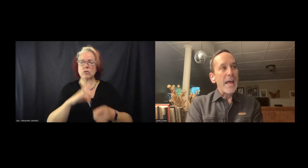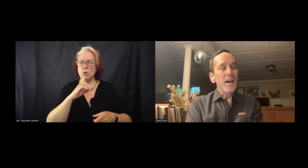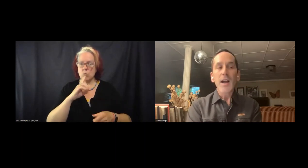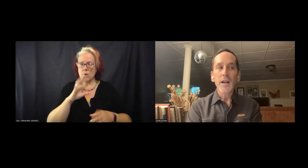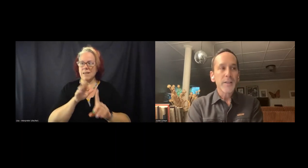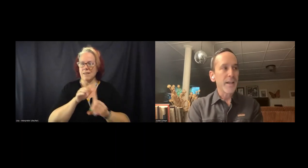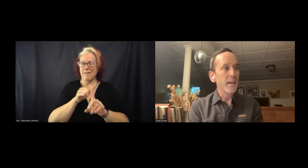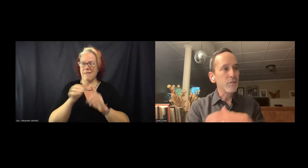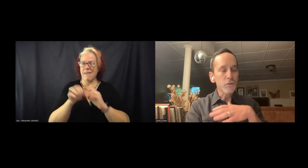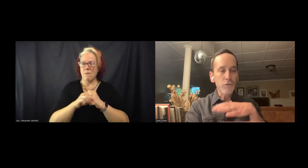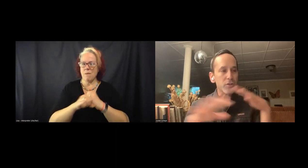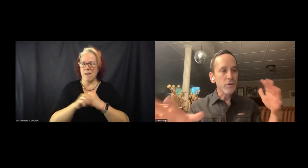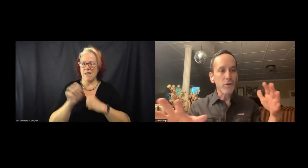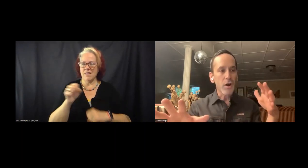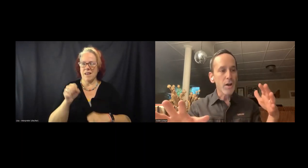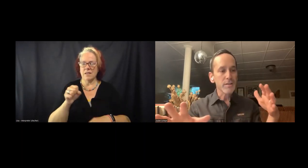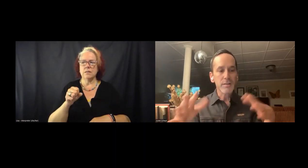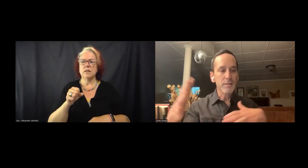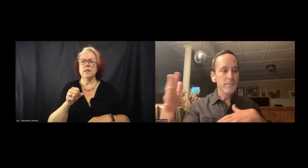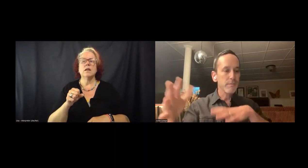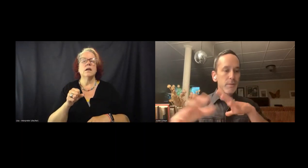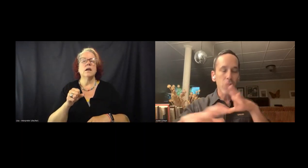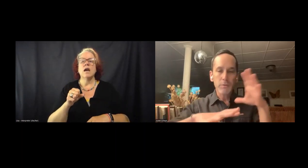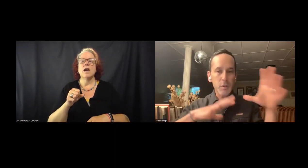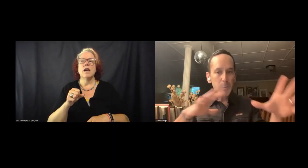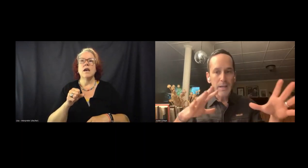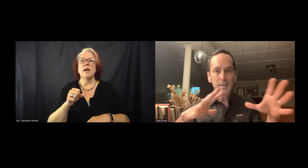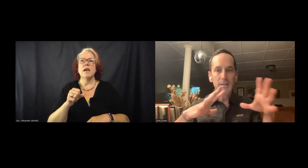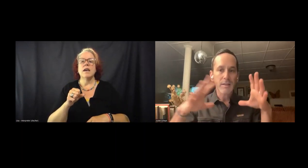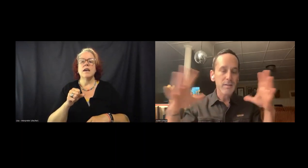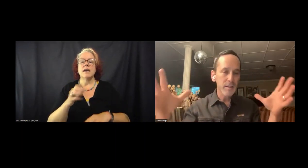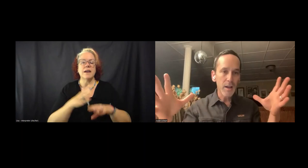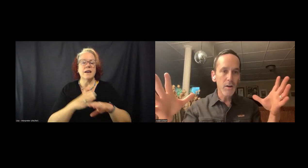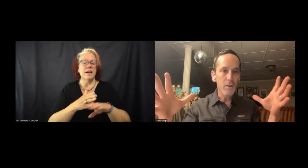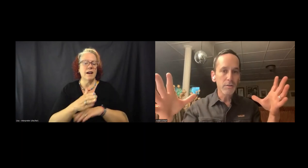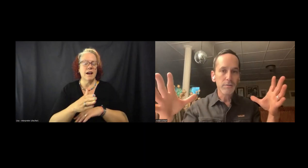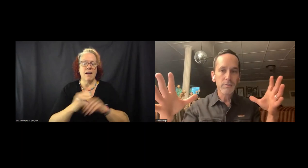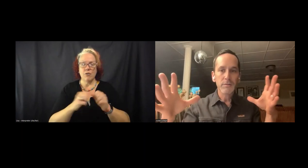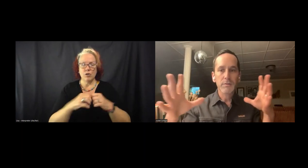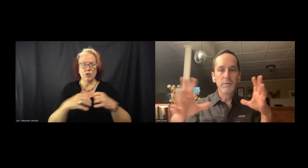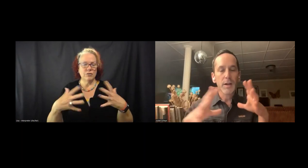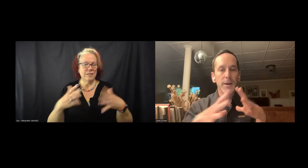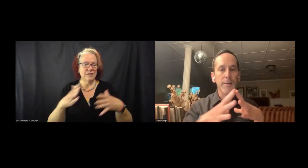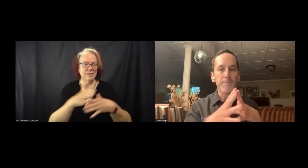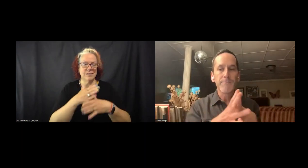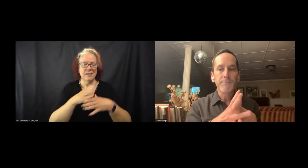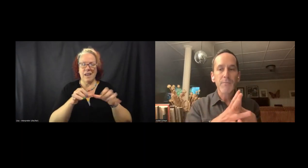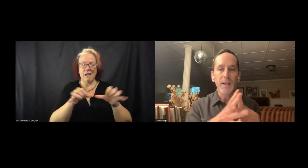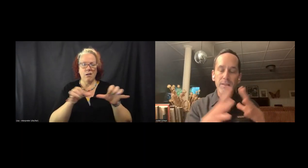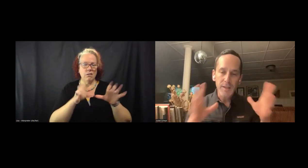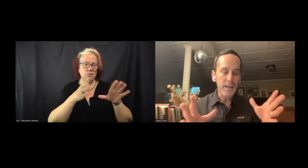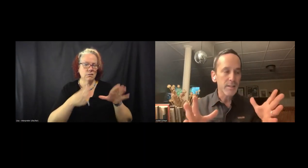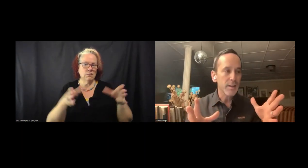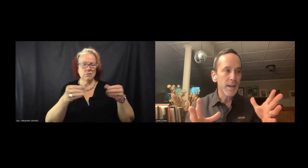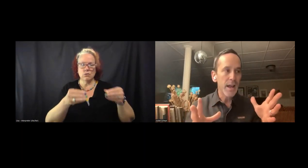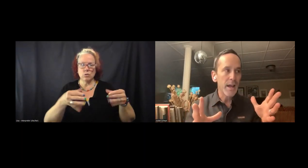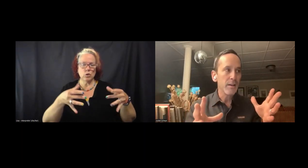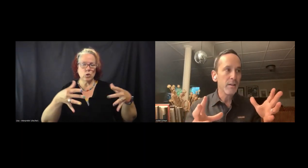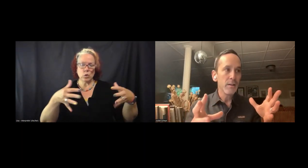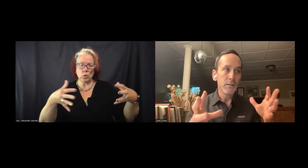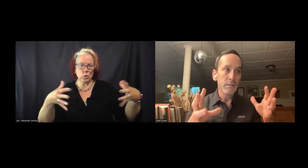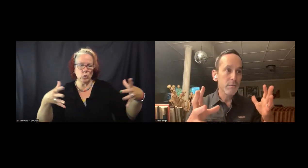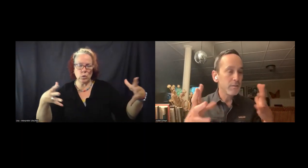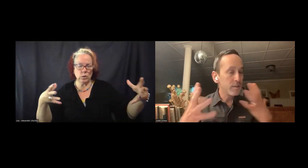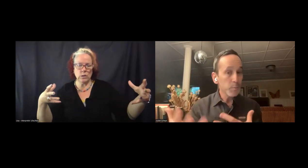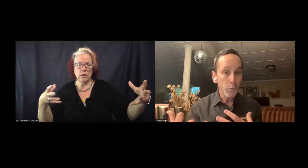that like it stretched across, you know, space and scale and sites. It